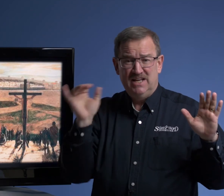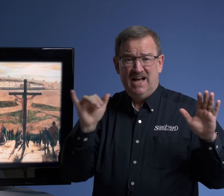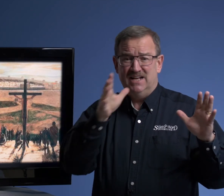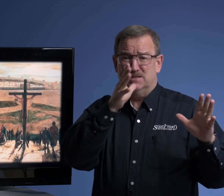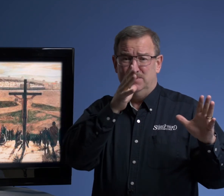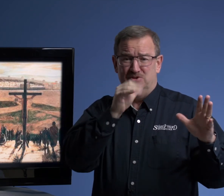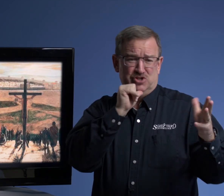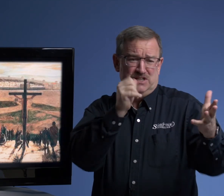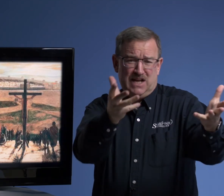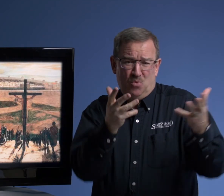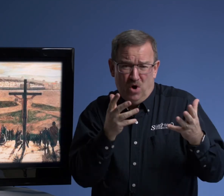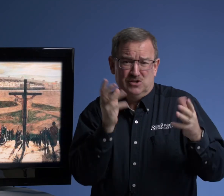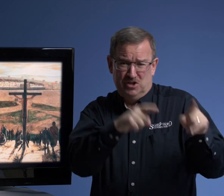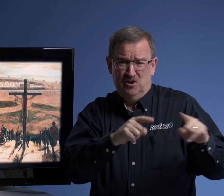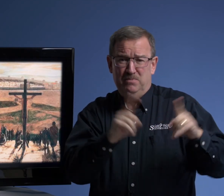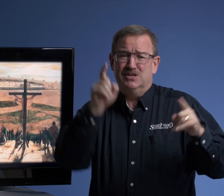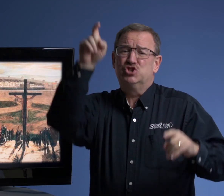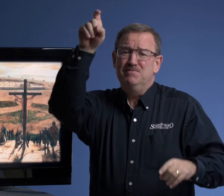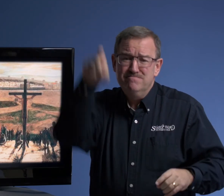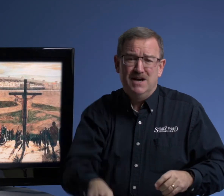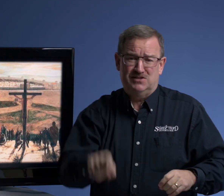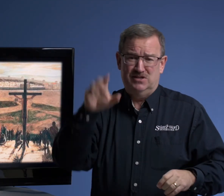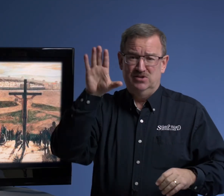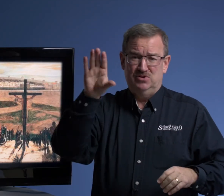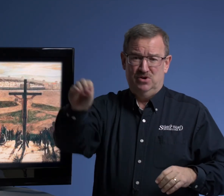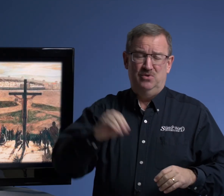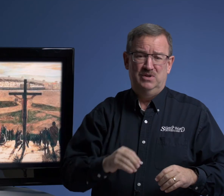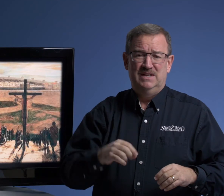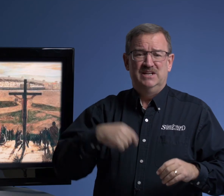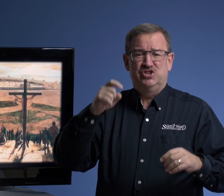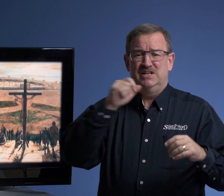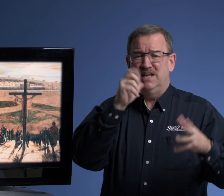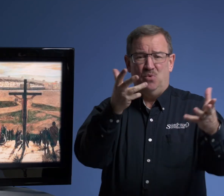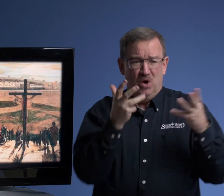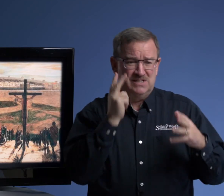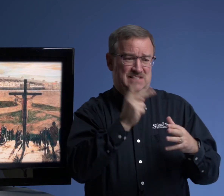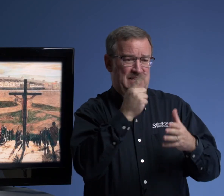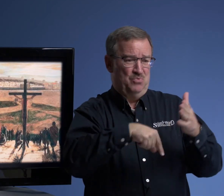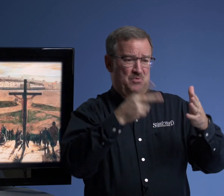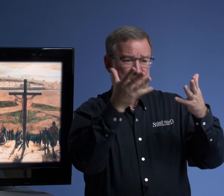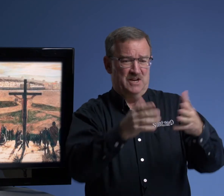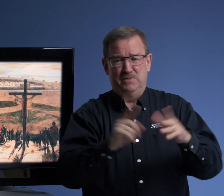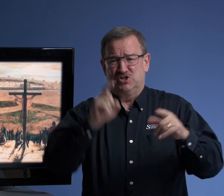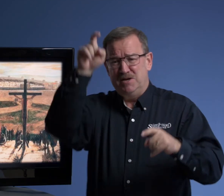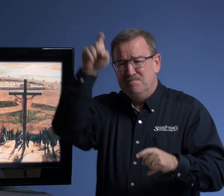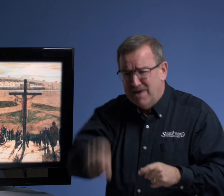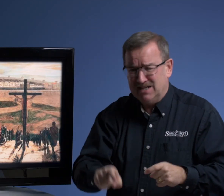as a mother, she did not want to go, but she must go. She did not want to see what was there, but she must